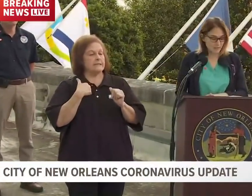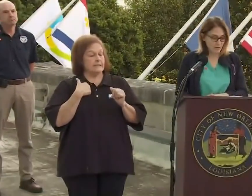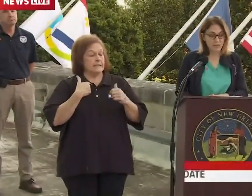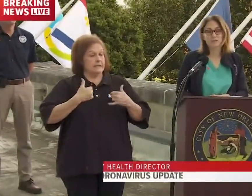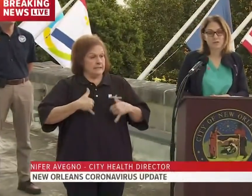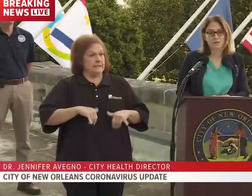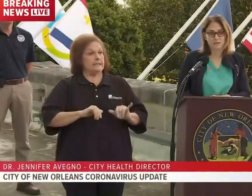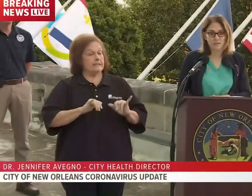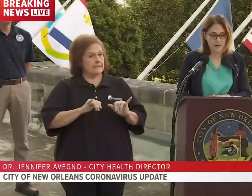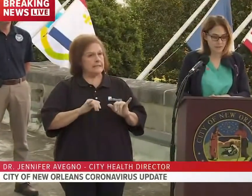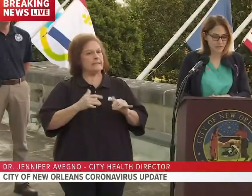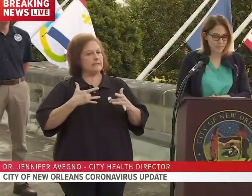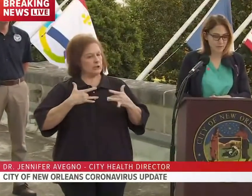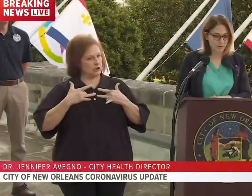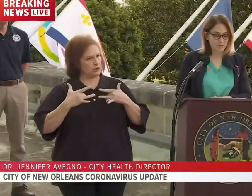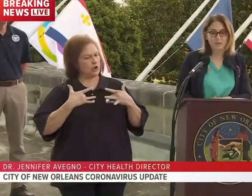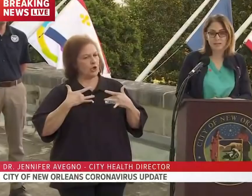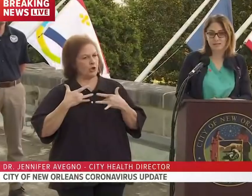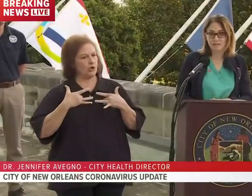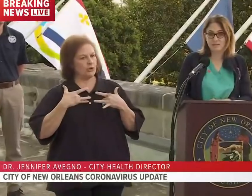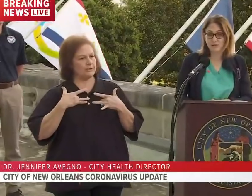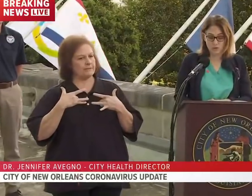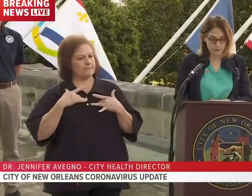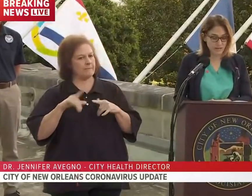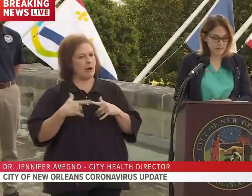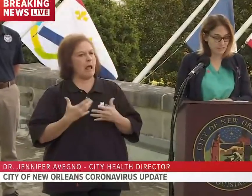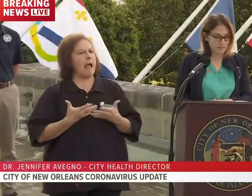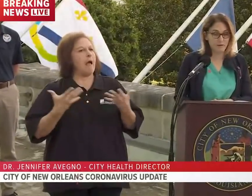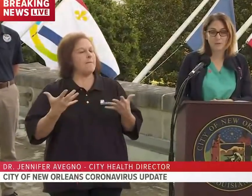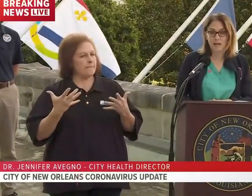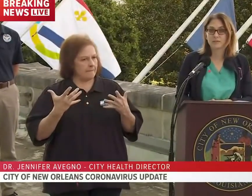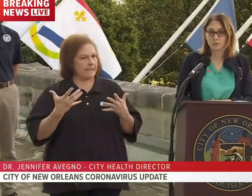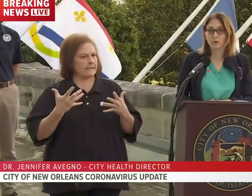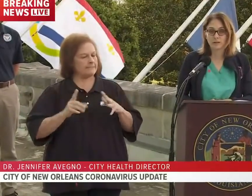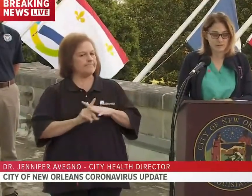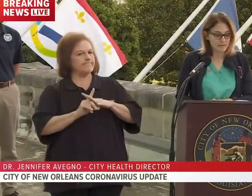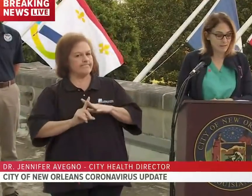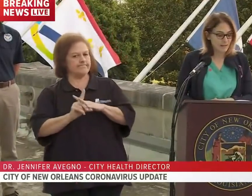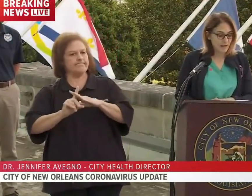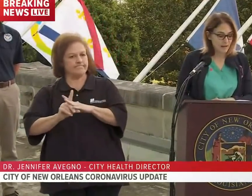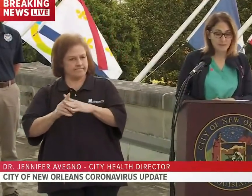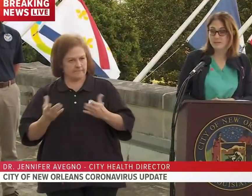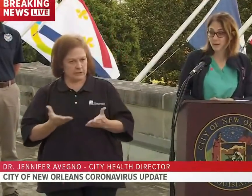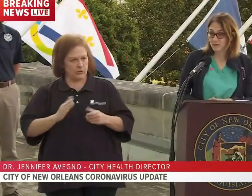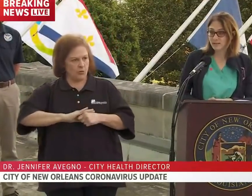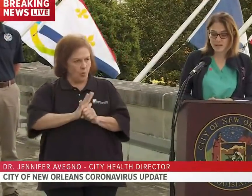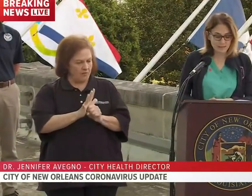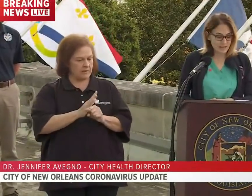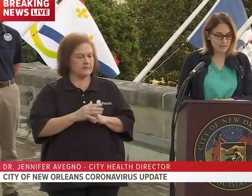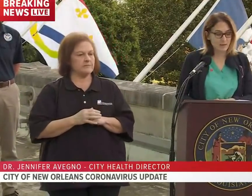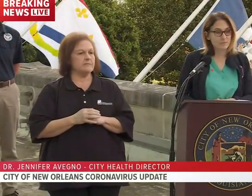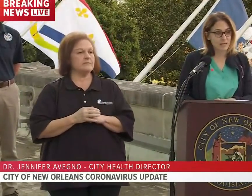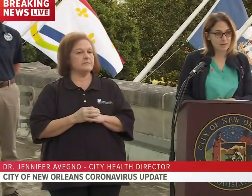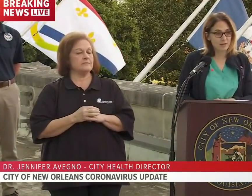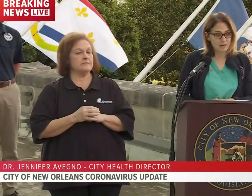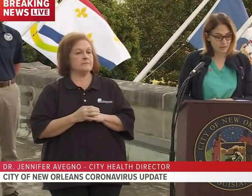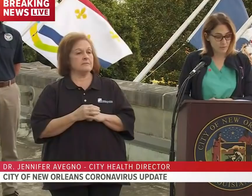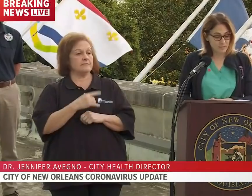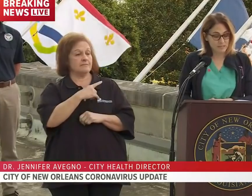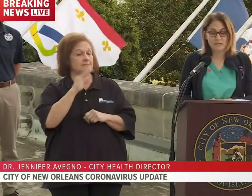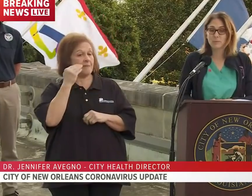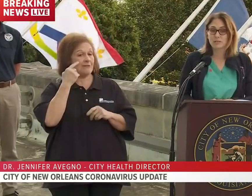remain, very concerned about the number of known cases of COVID-19 that we have in New Orleans. As the mayor said, today's update